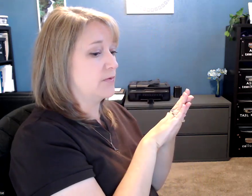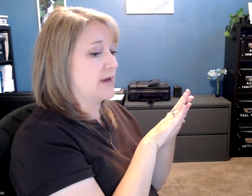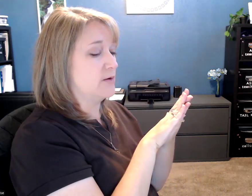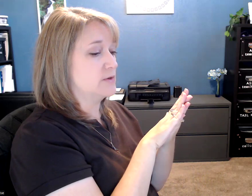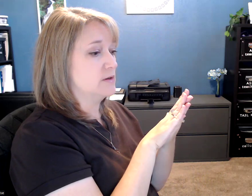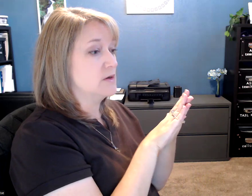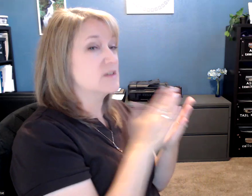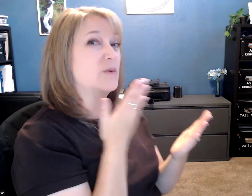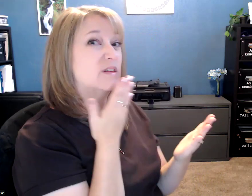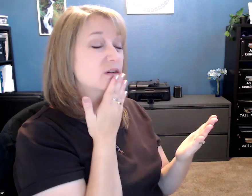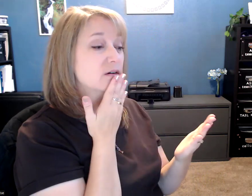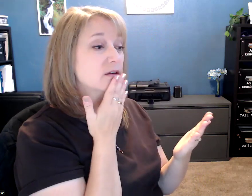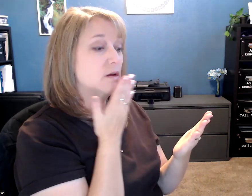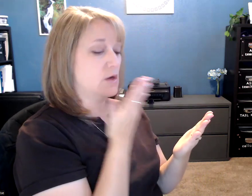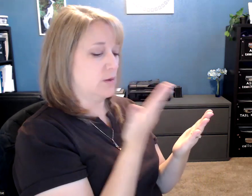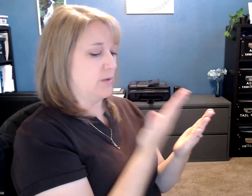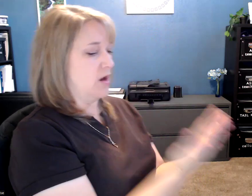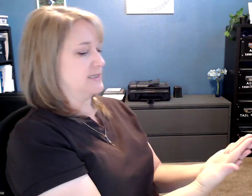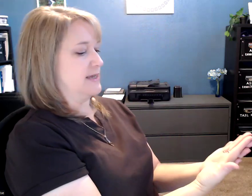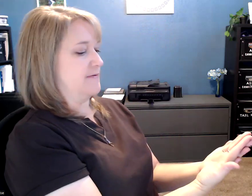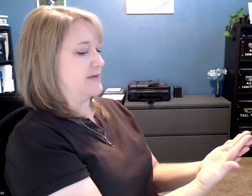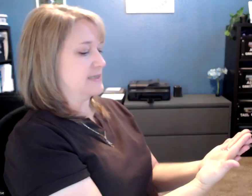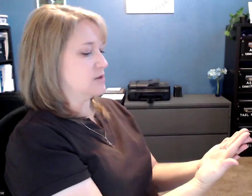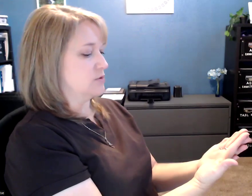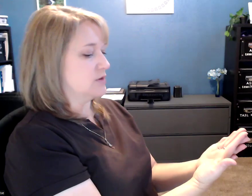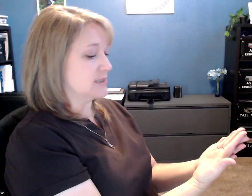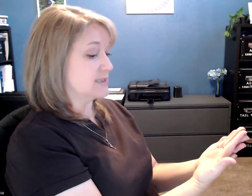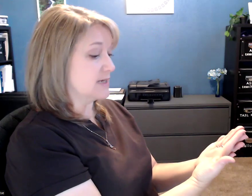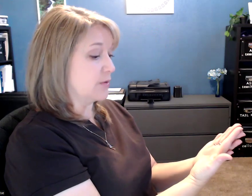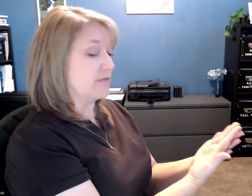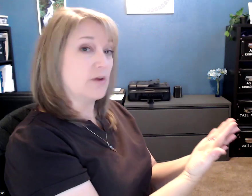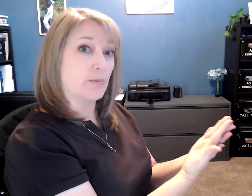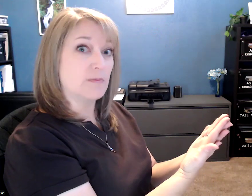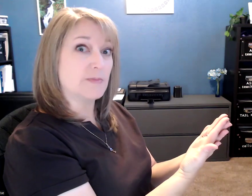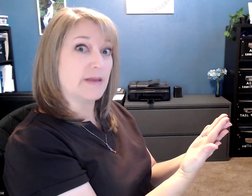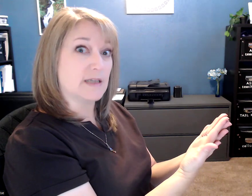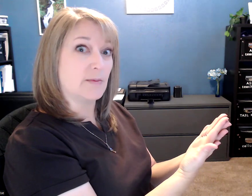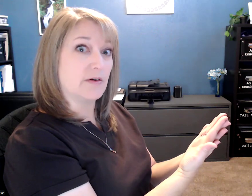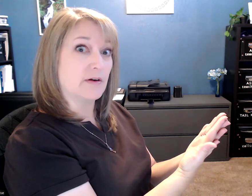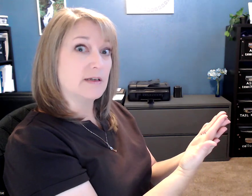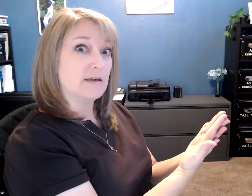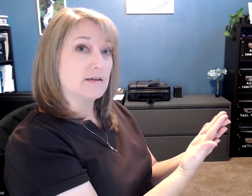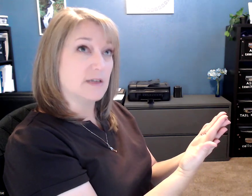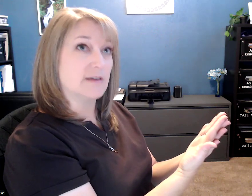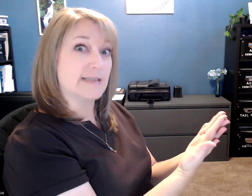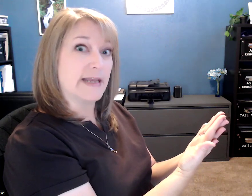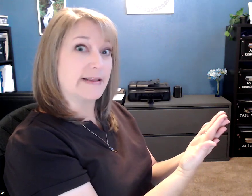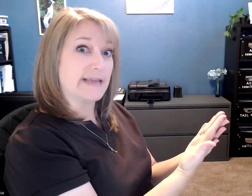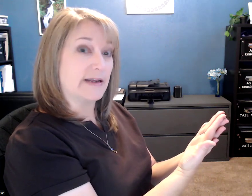around. So with good, your palms stay facing you. You can see both of your palms by the time you're done signing the sign